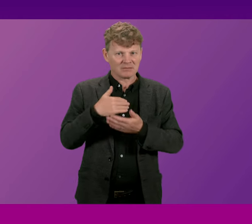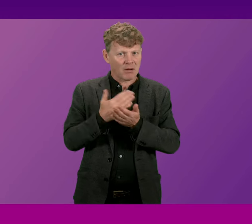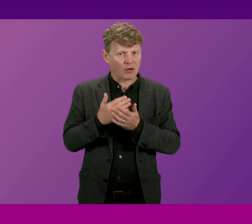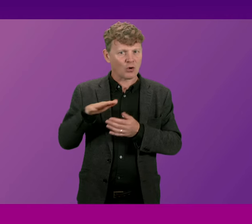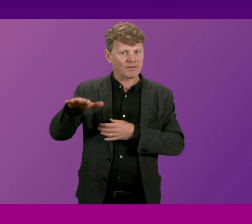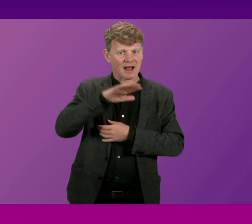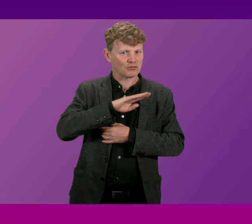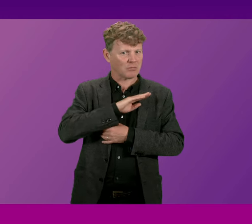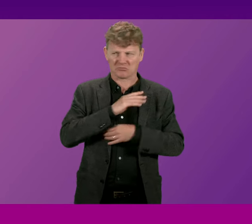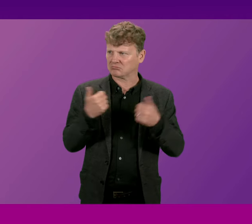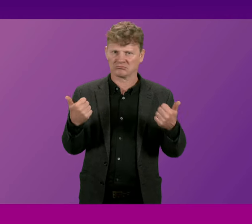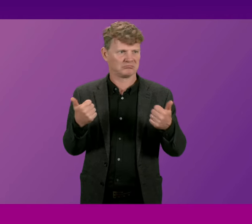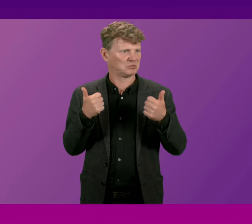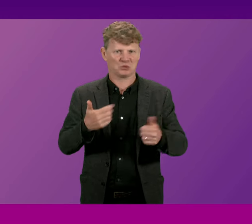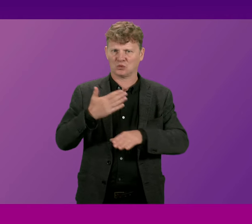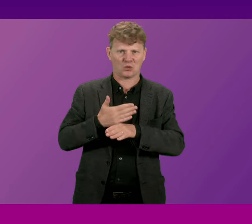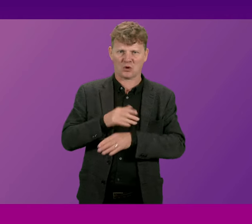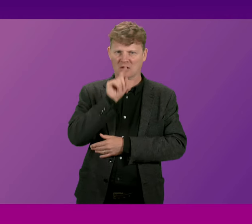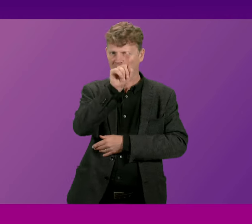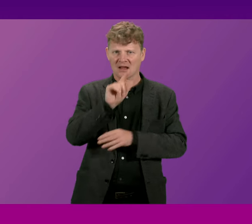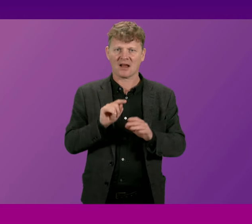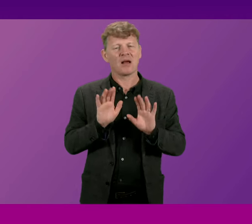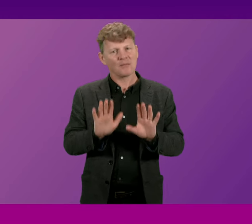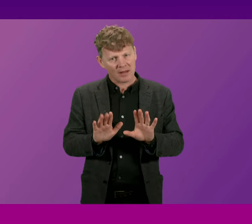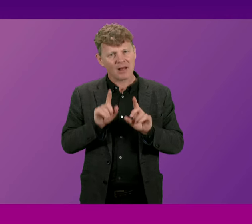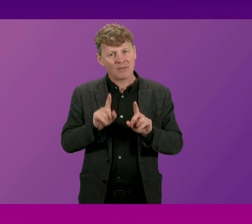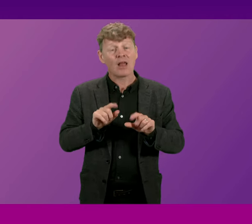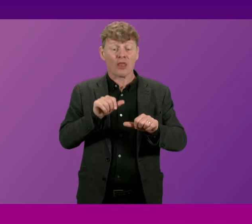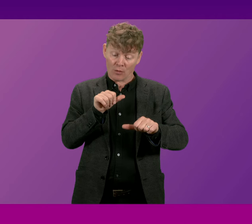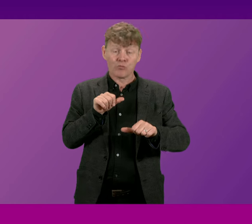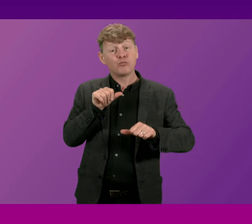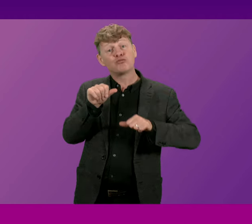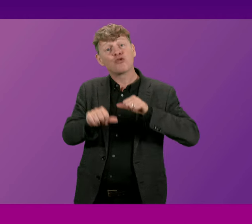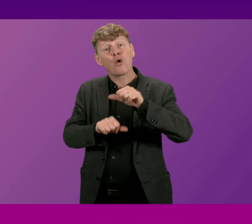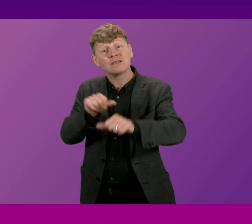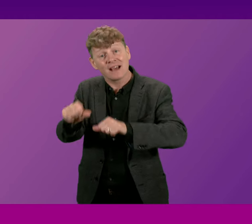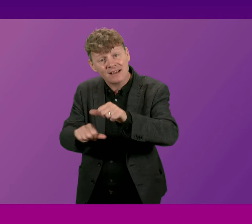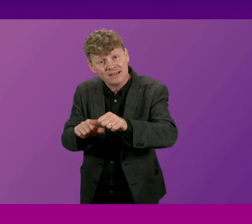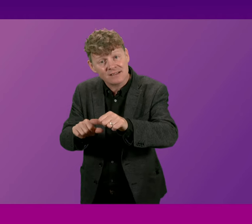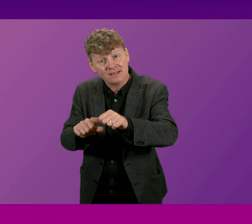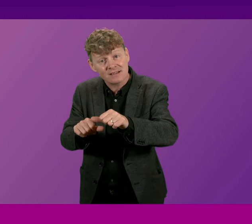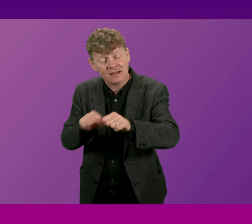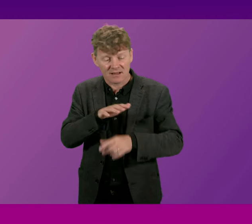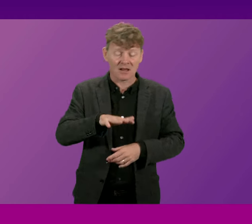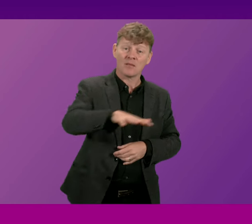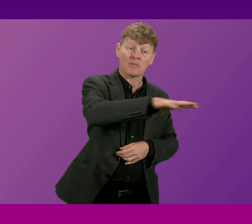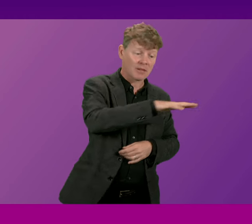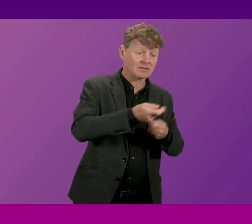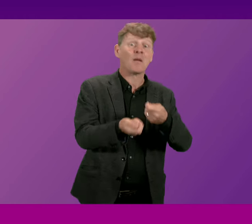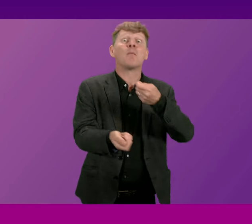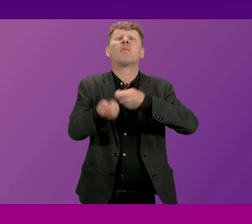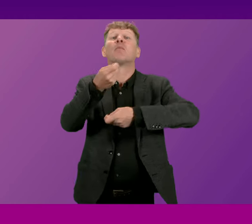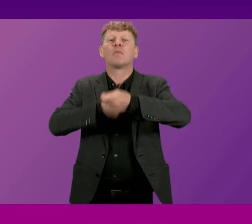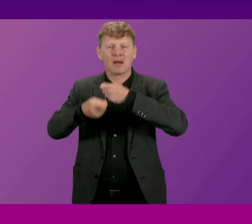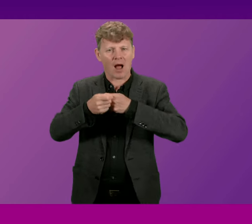there's a lot of good work is undertaken there but obviously the process of taking forward the proposals in relation